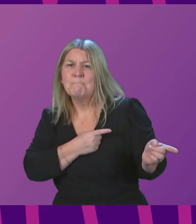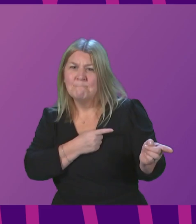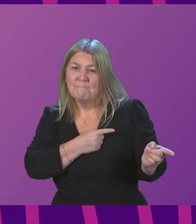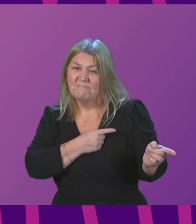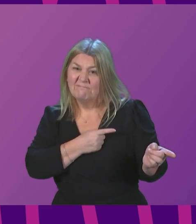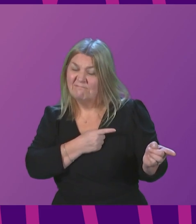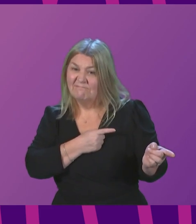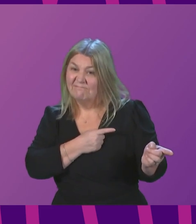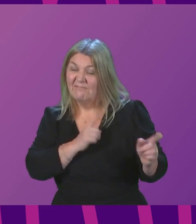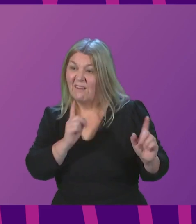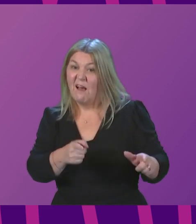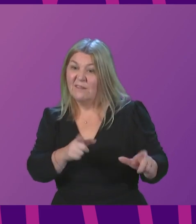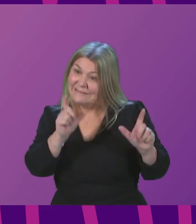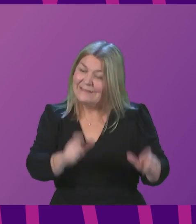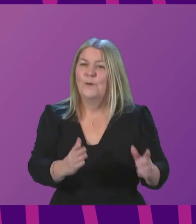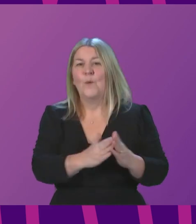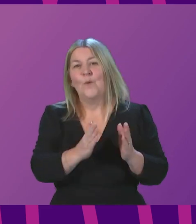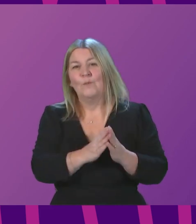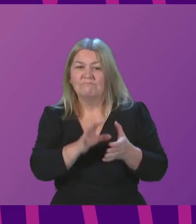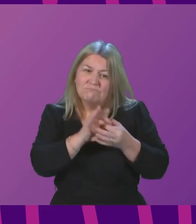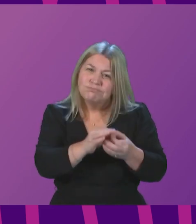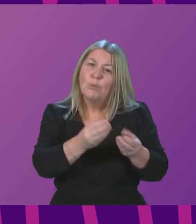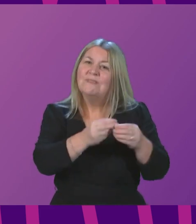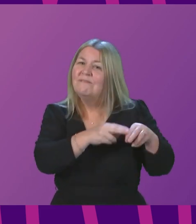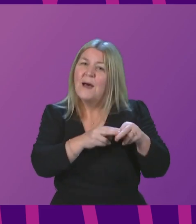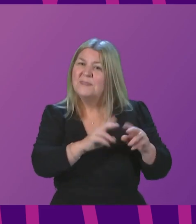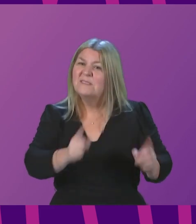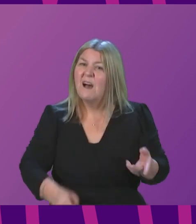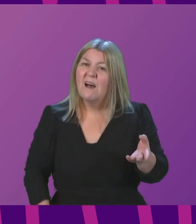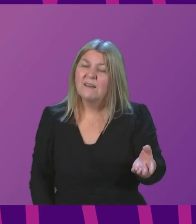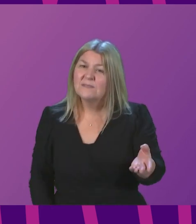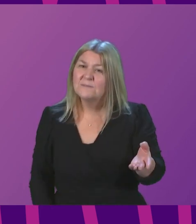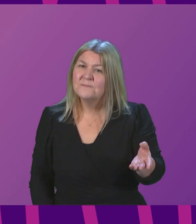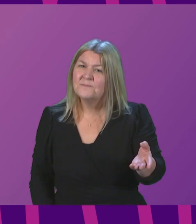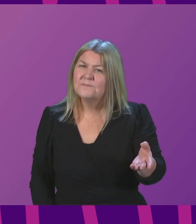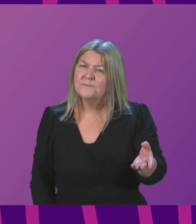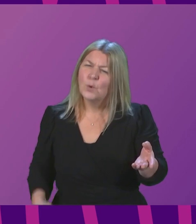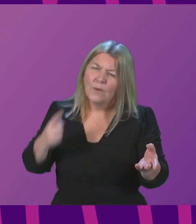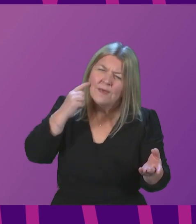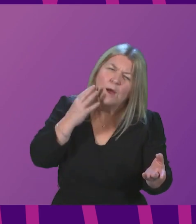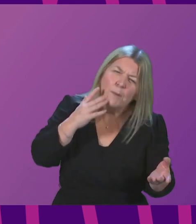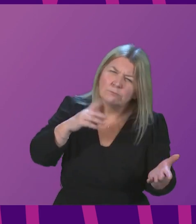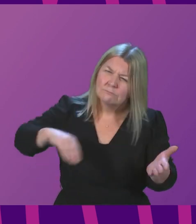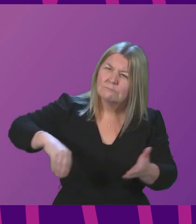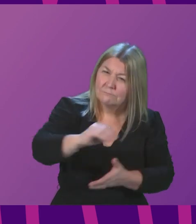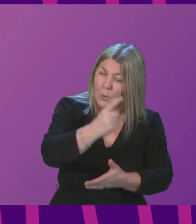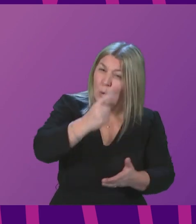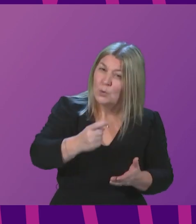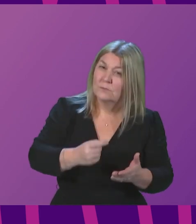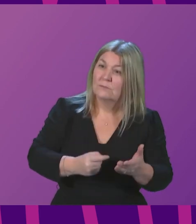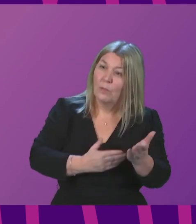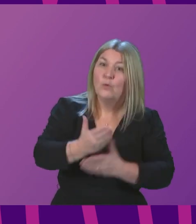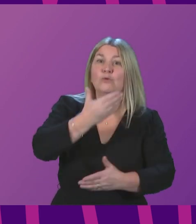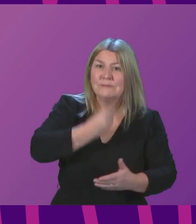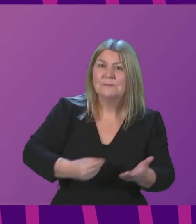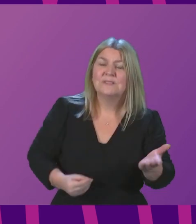with their families, and what Government plans are to deliver a decent break for shop workers over the festive period, after they